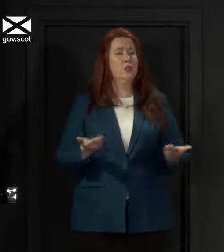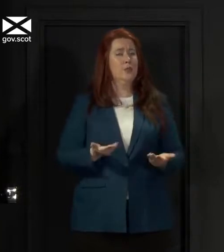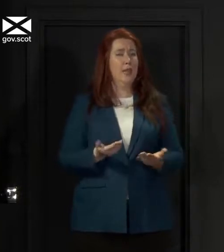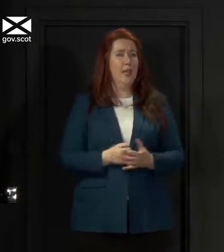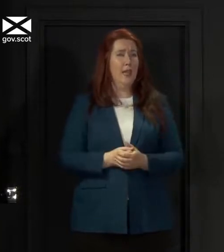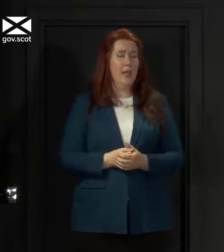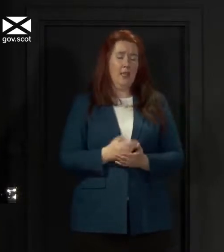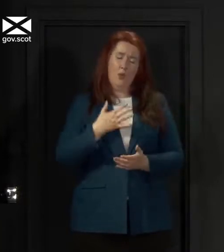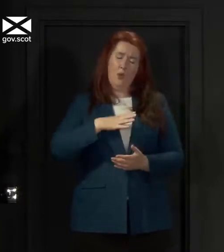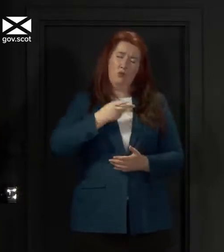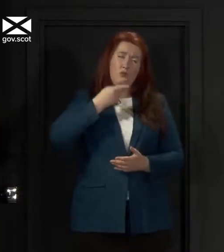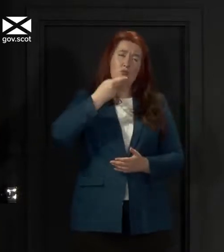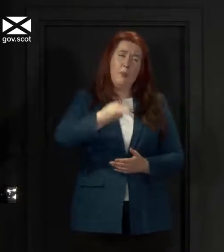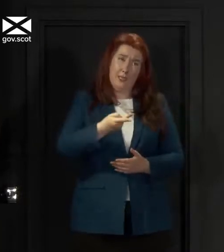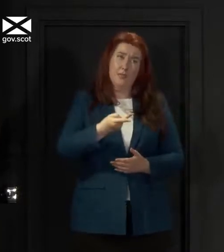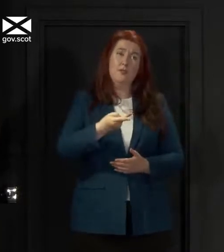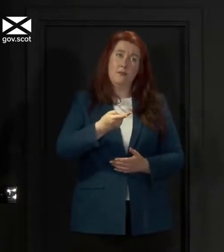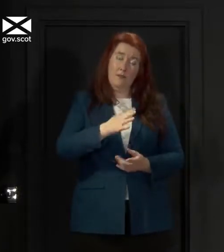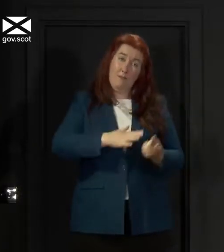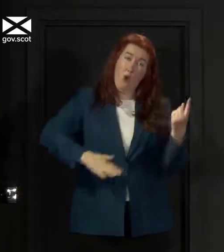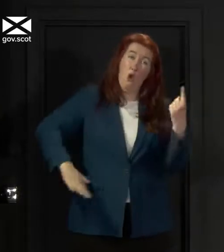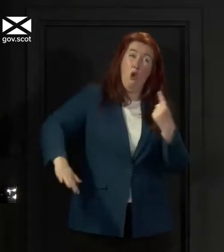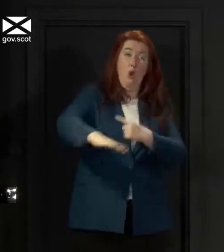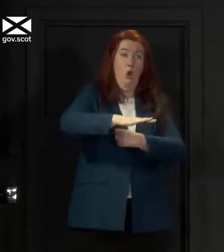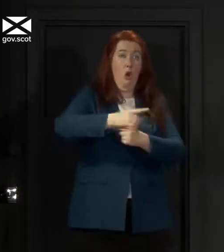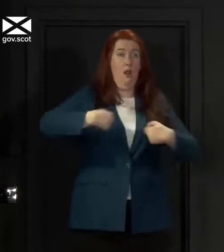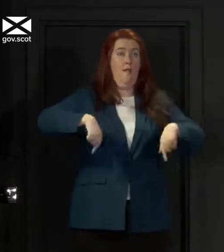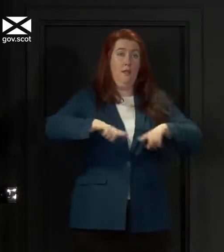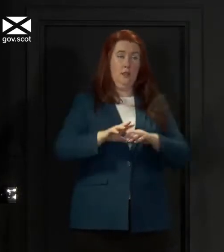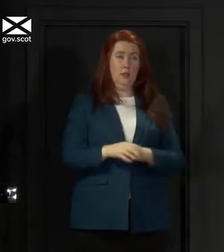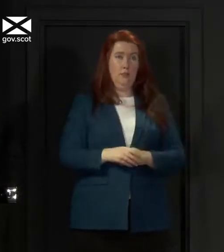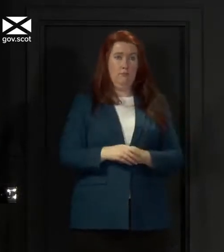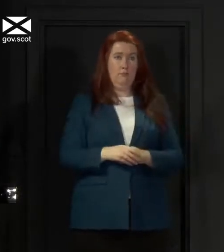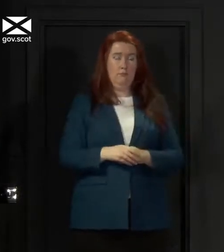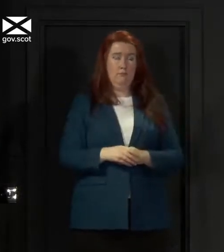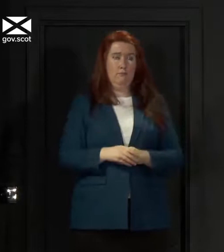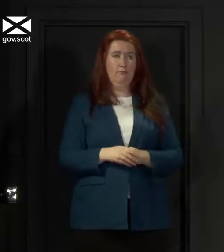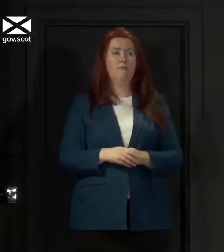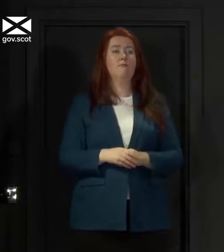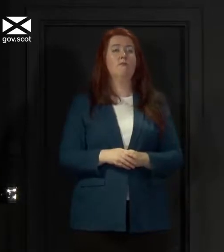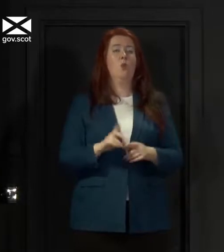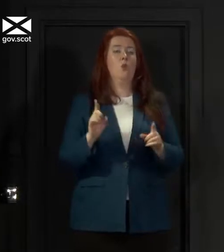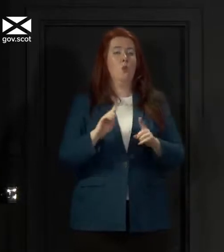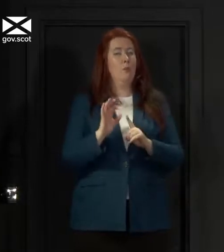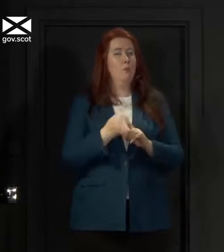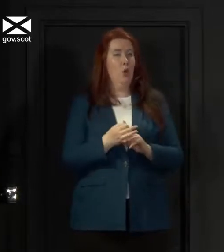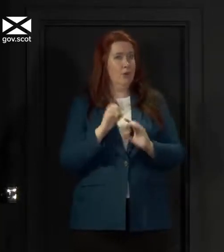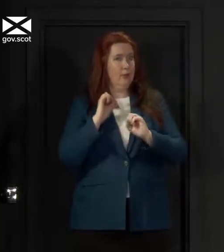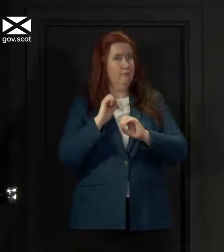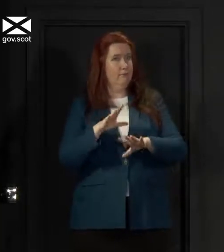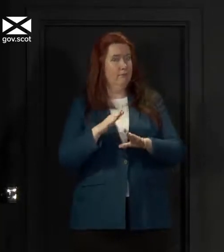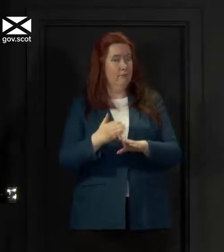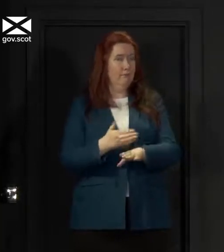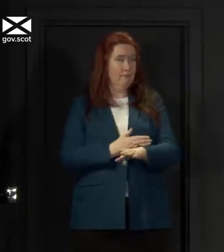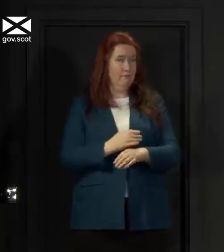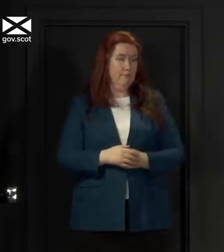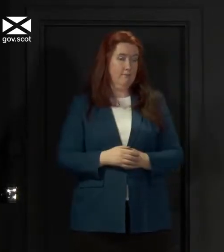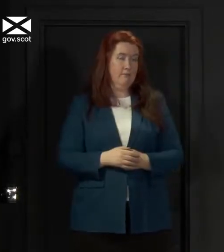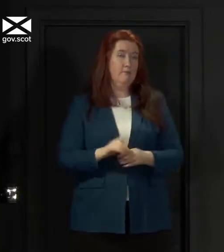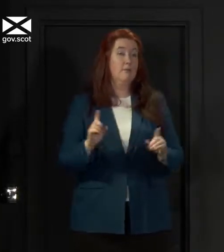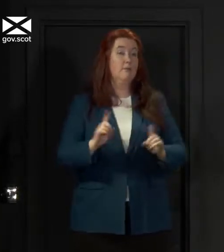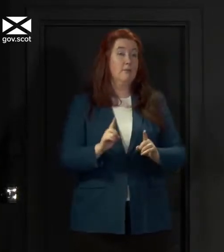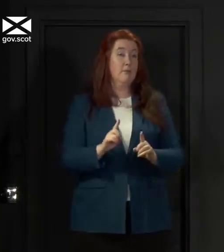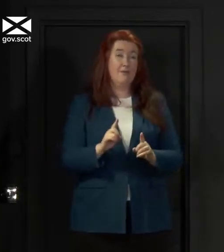repeating for all of us the points that were made earlier in the briefing and that is